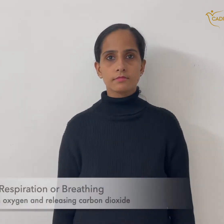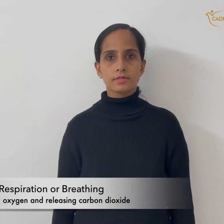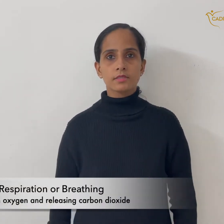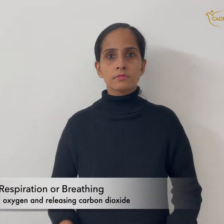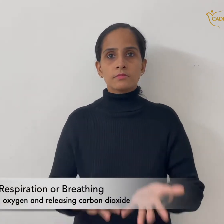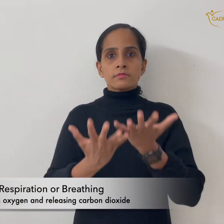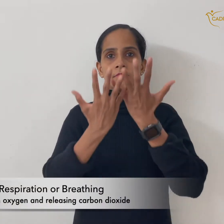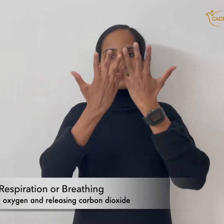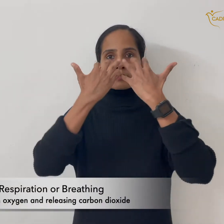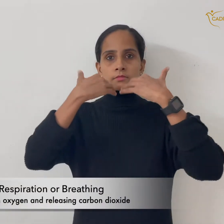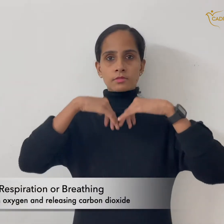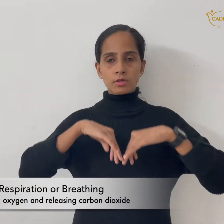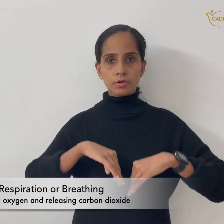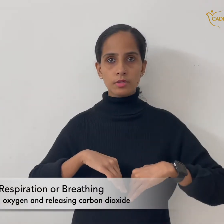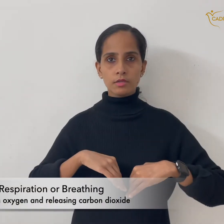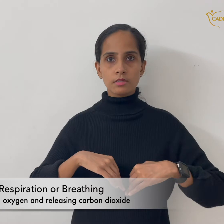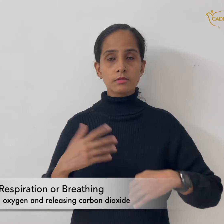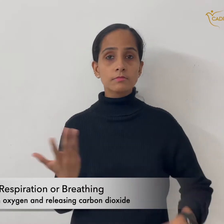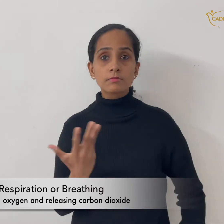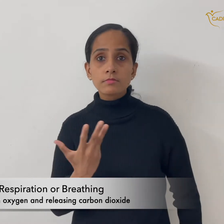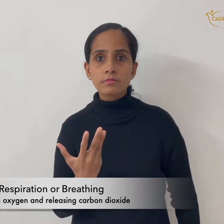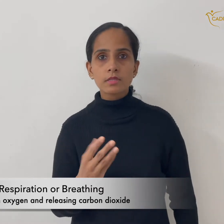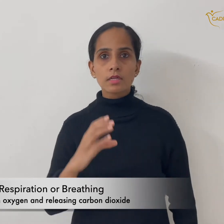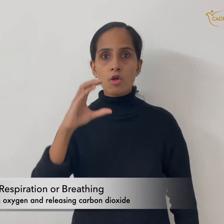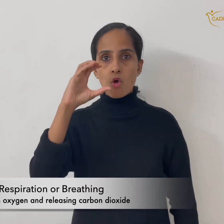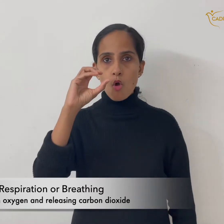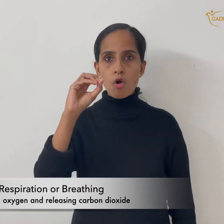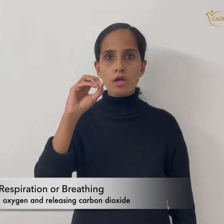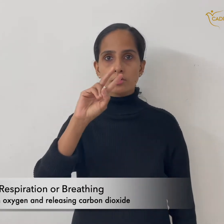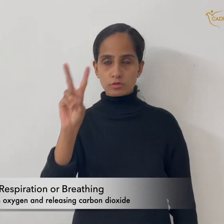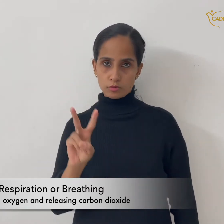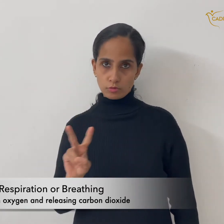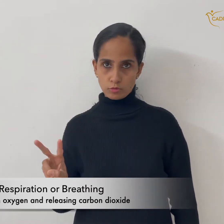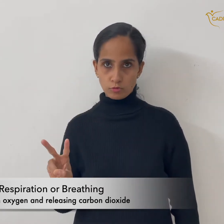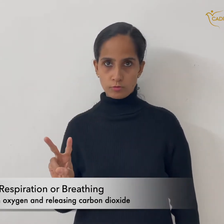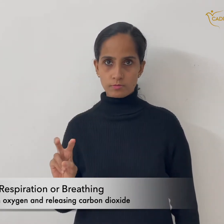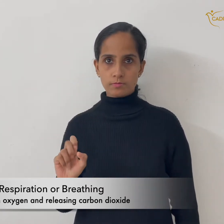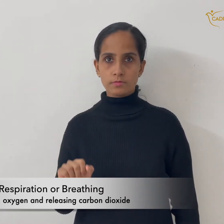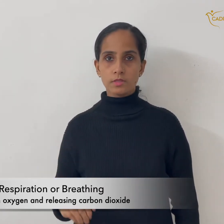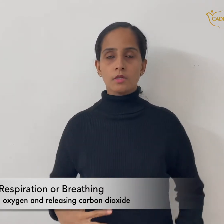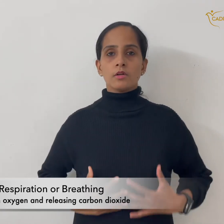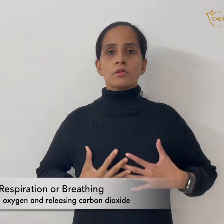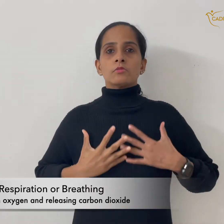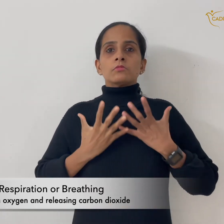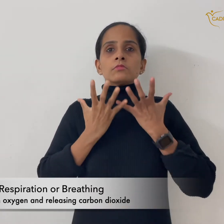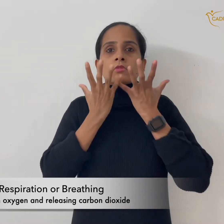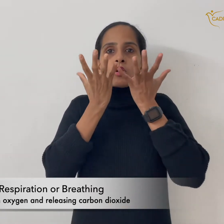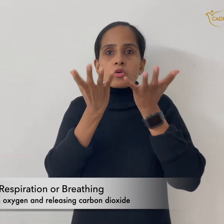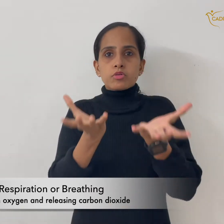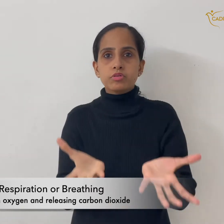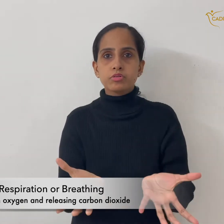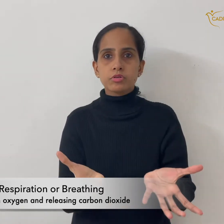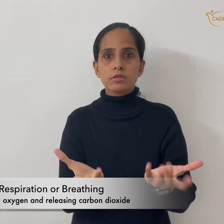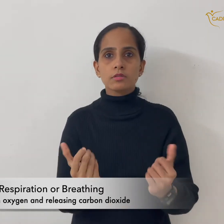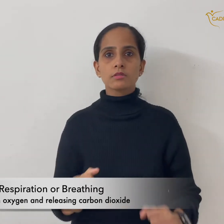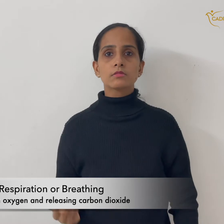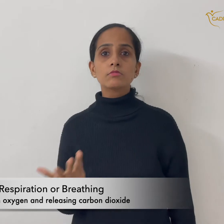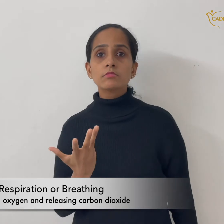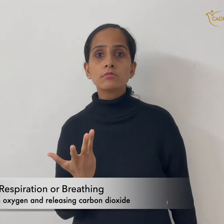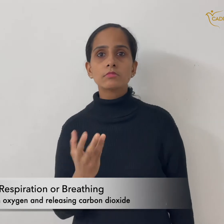respiration or breathing taking in o2 that is oxygen and releasing co2